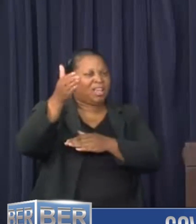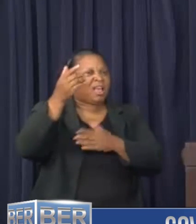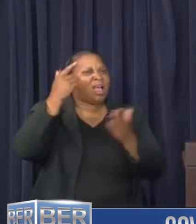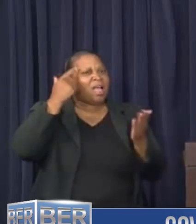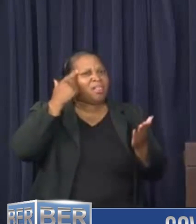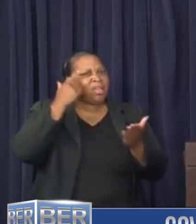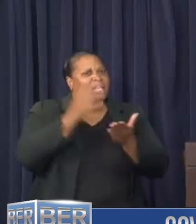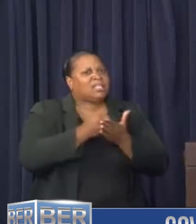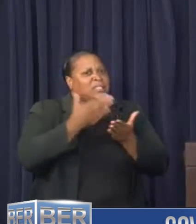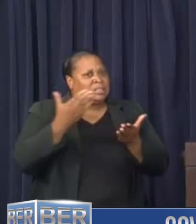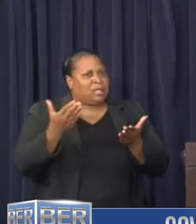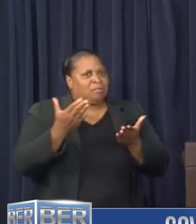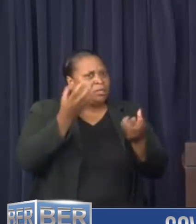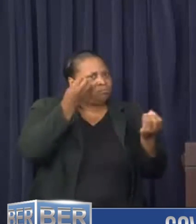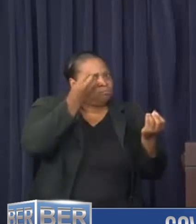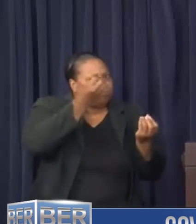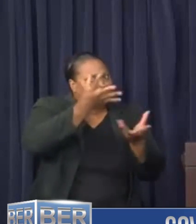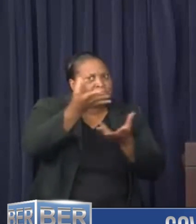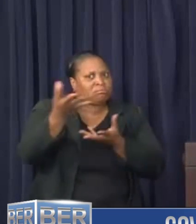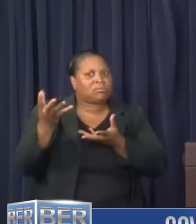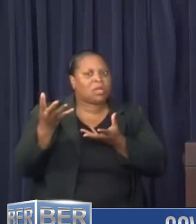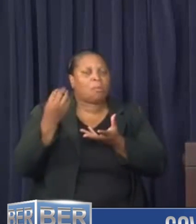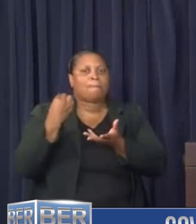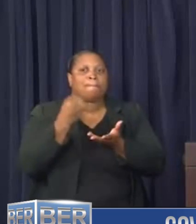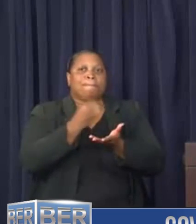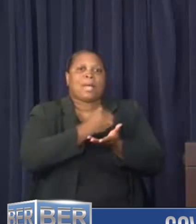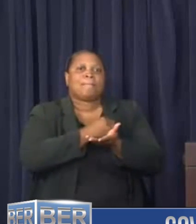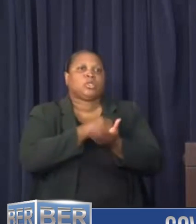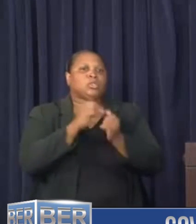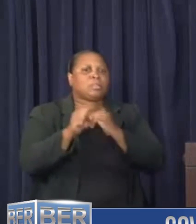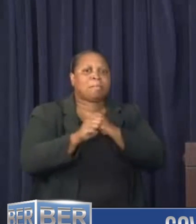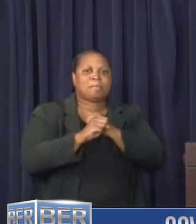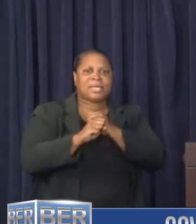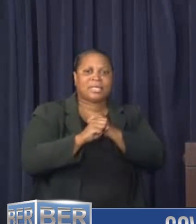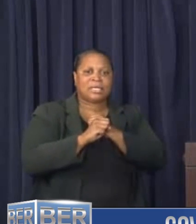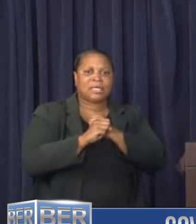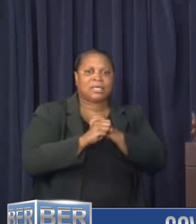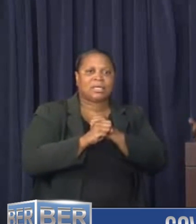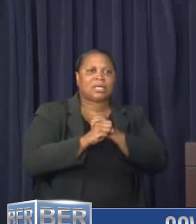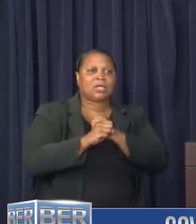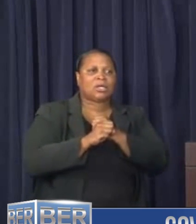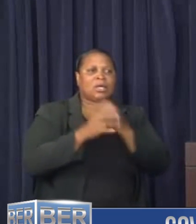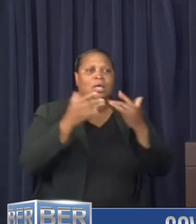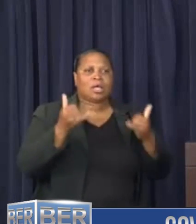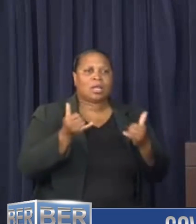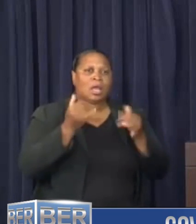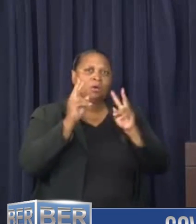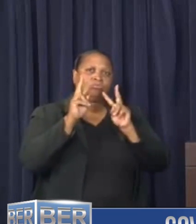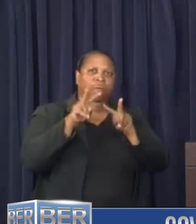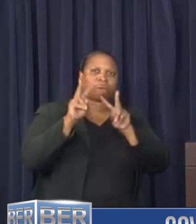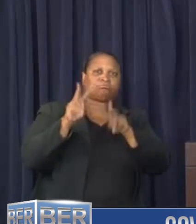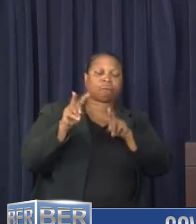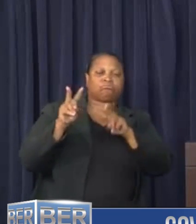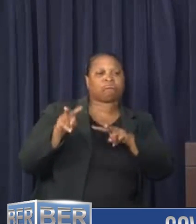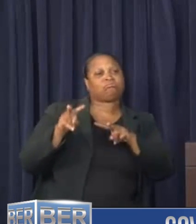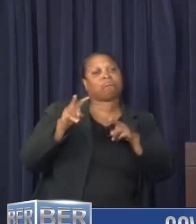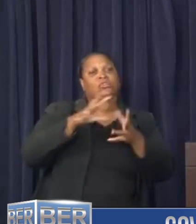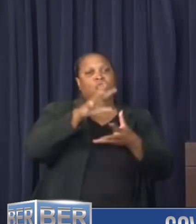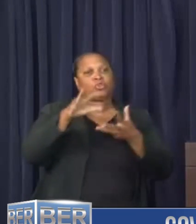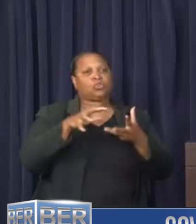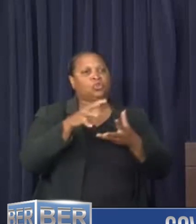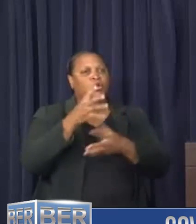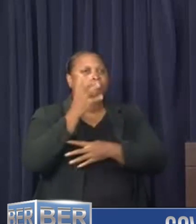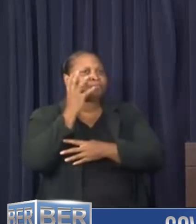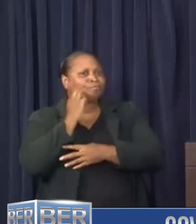it's something that I'd like to share with members of the media. We're looking at this storm and we're saying we went through a category storm,